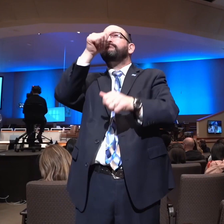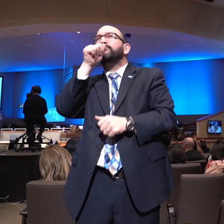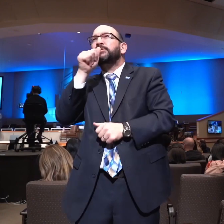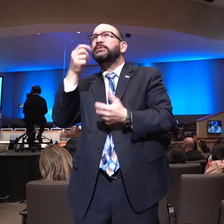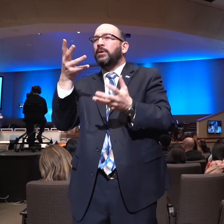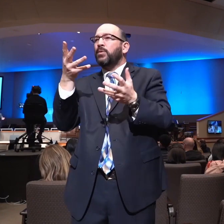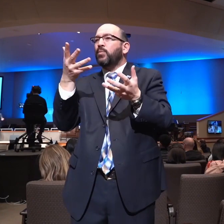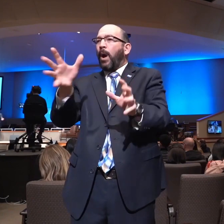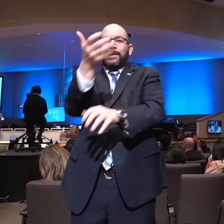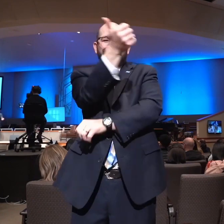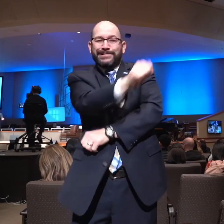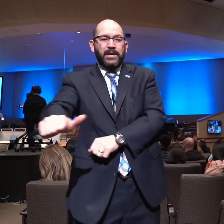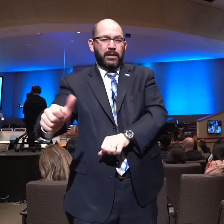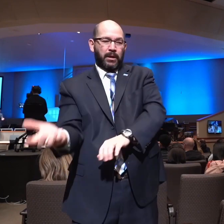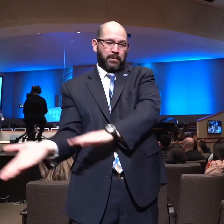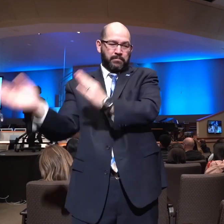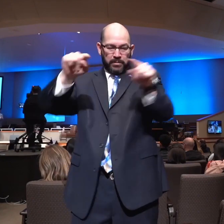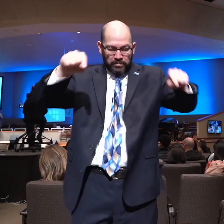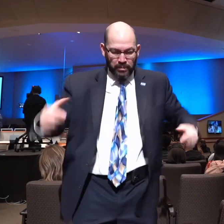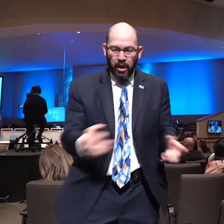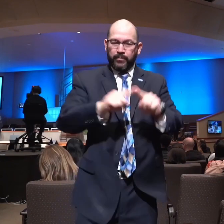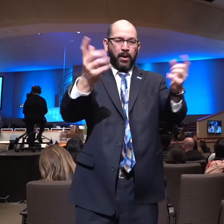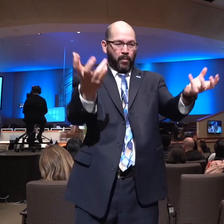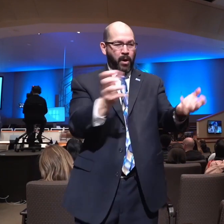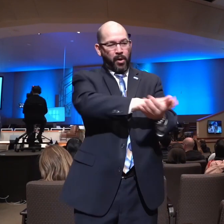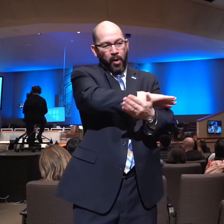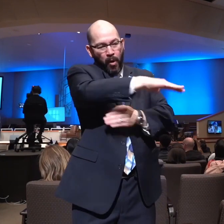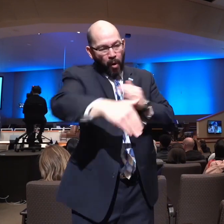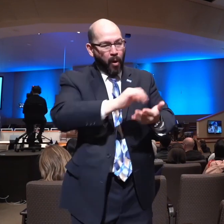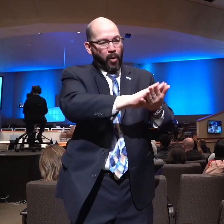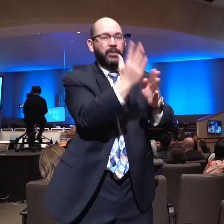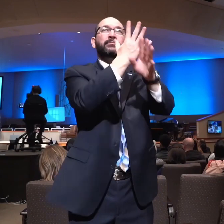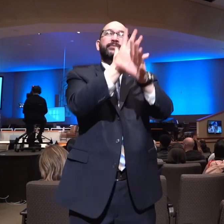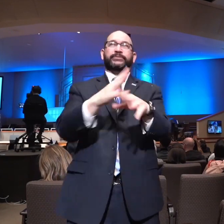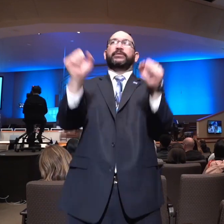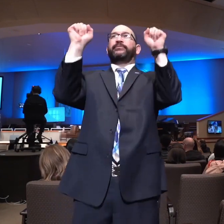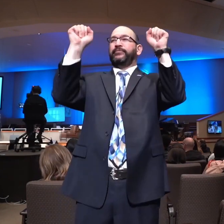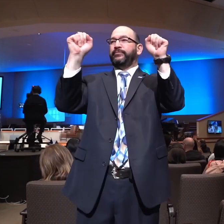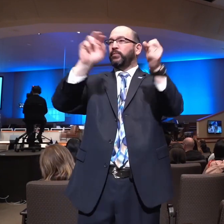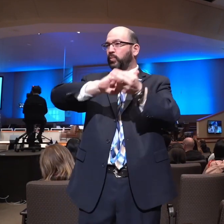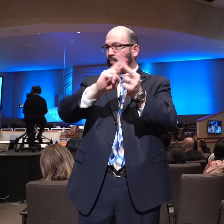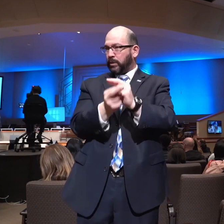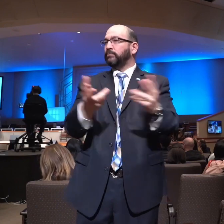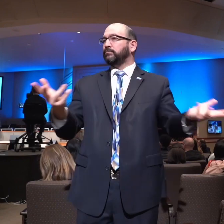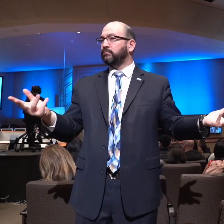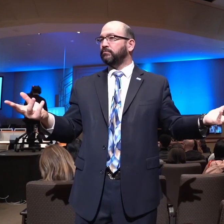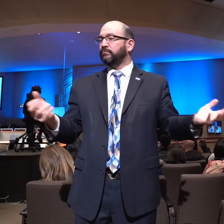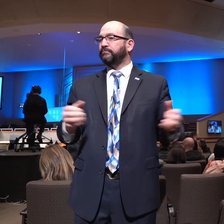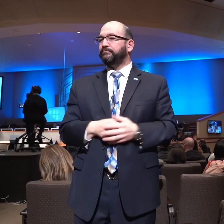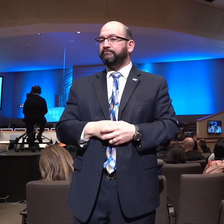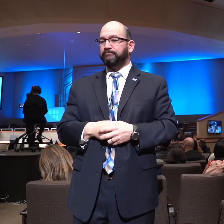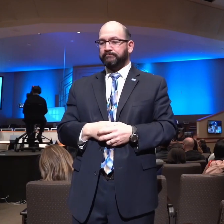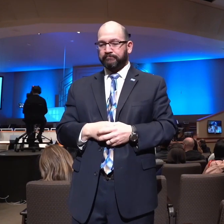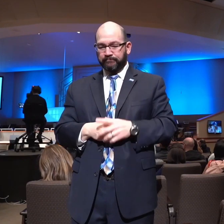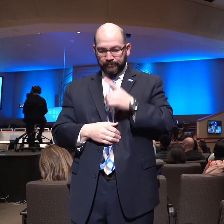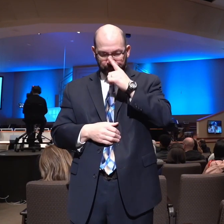that any should perish, but that all should come to repentance. John Christossum from Antioch wrote,